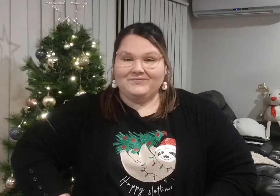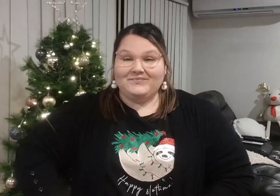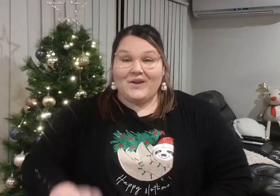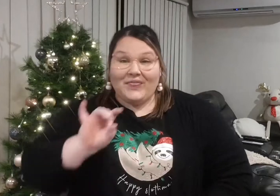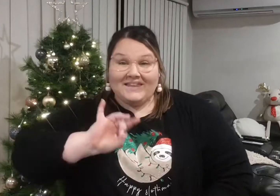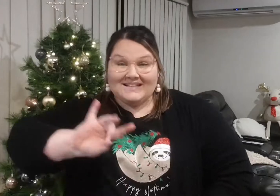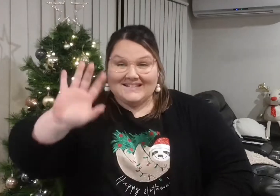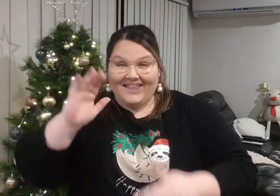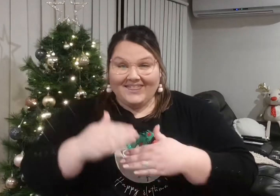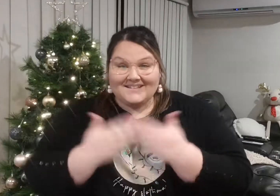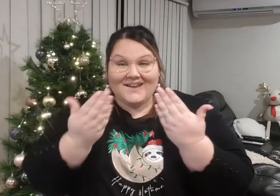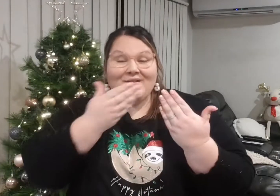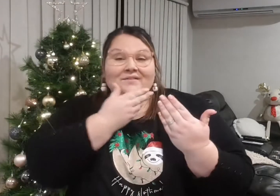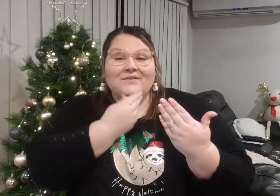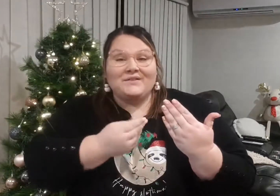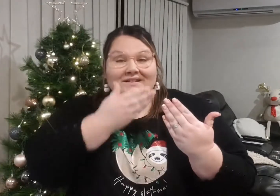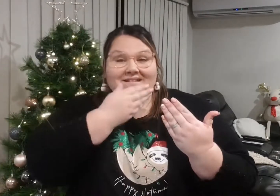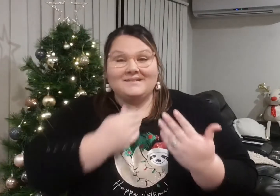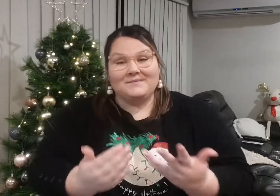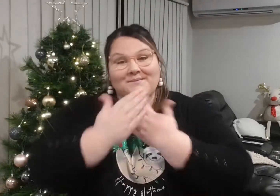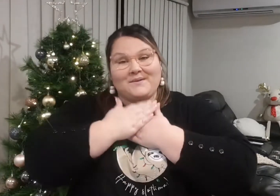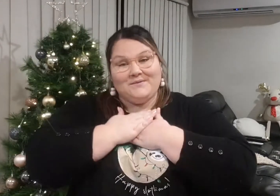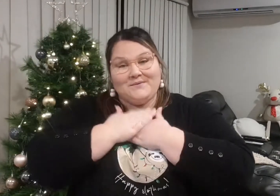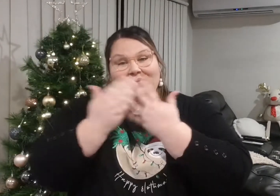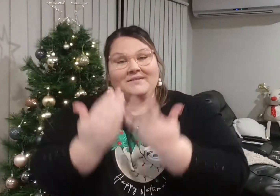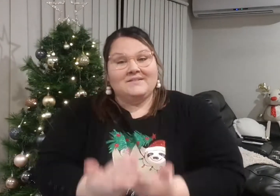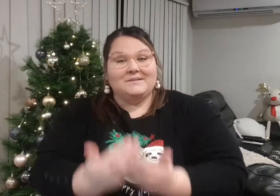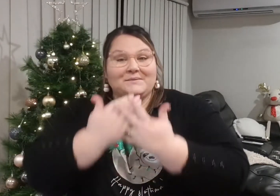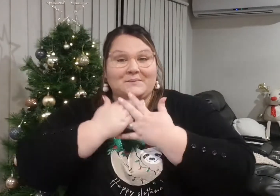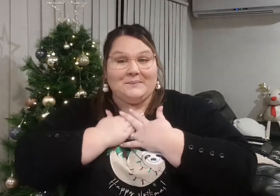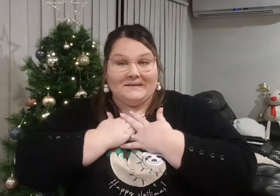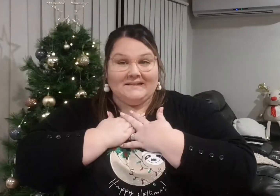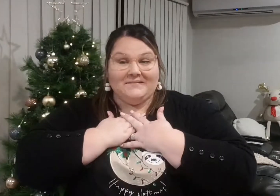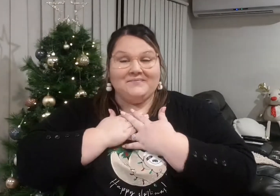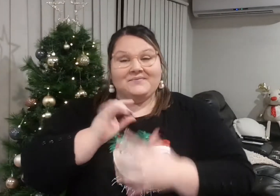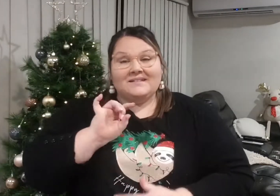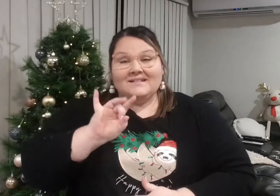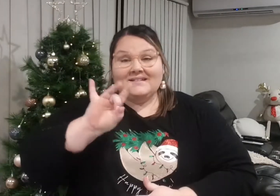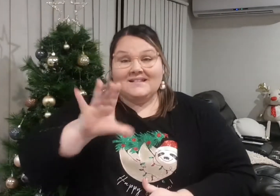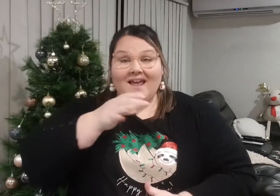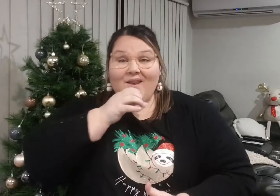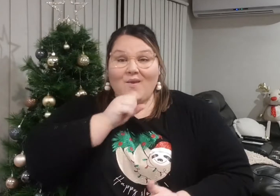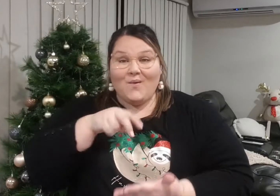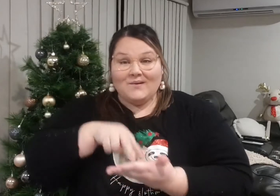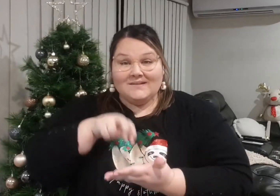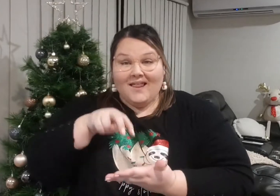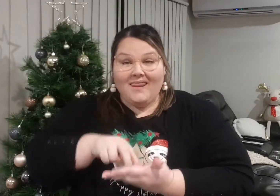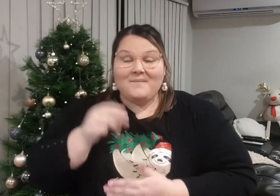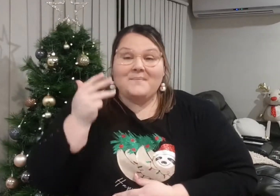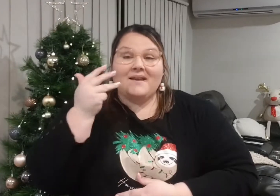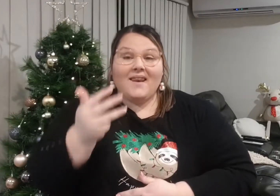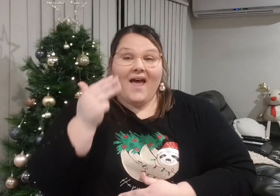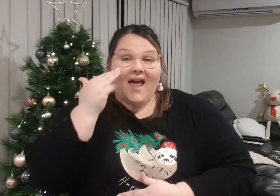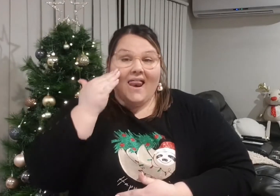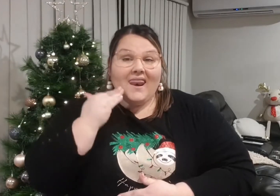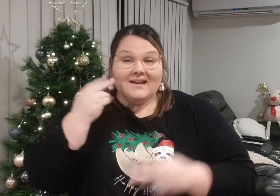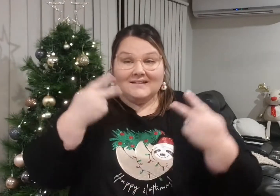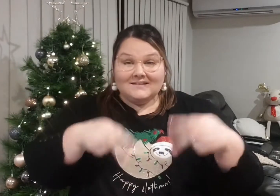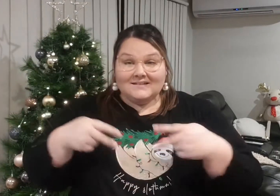On the tenth day of Christmas my true love sent to me Ten lords are leaping, nine ladies